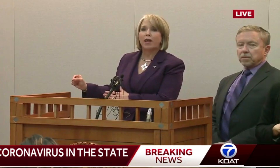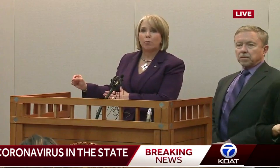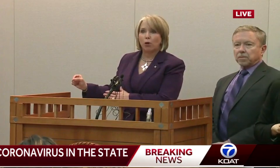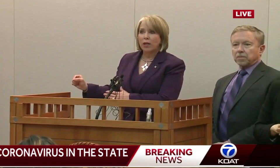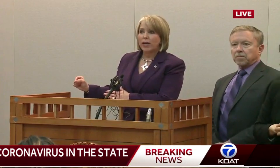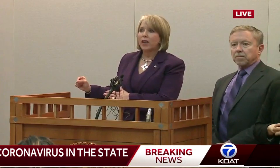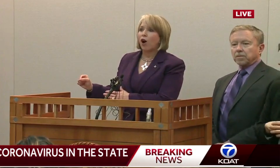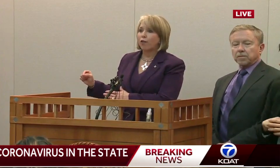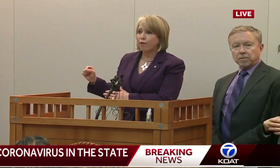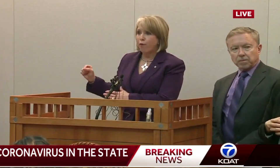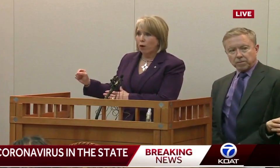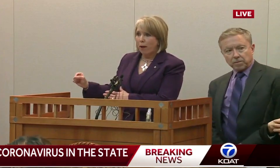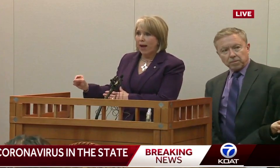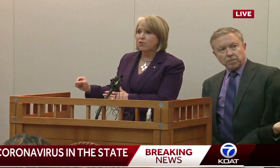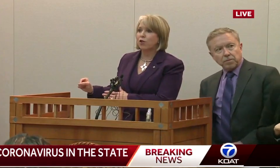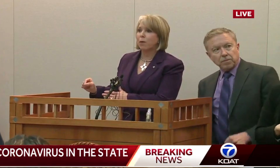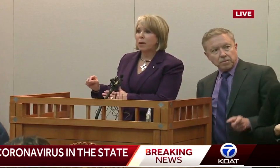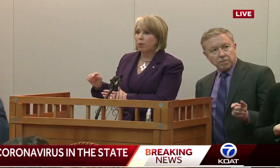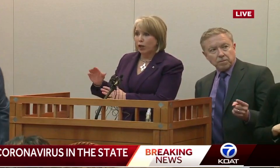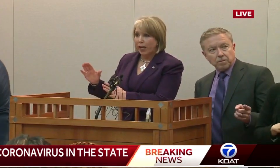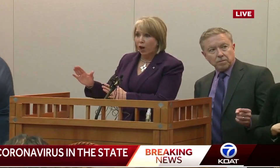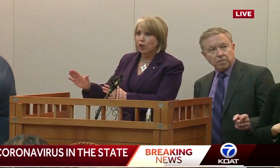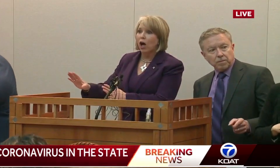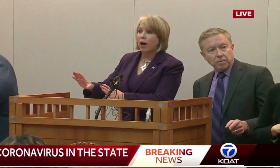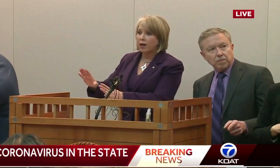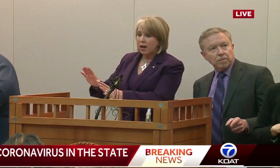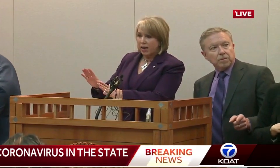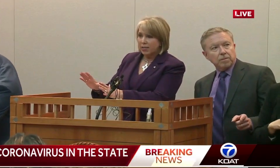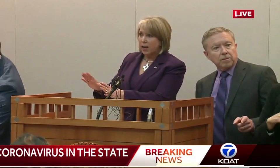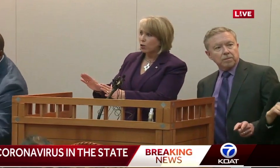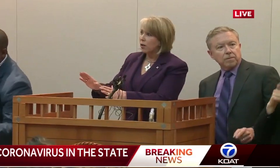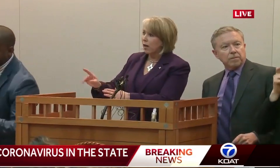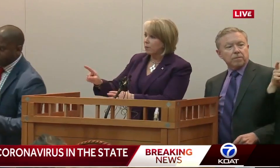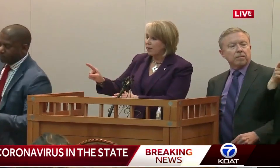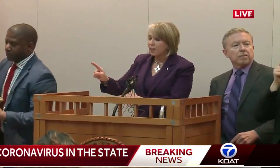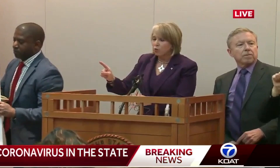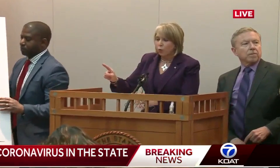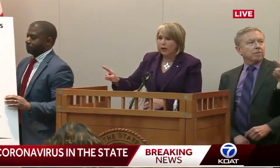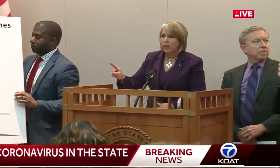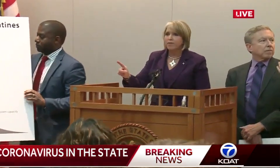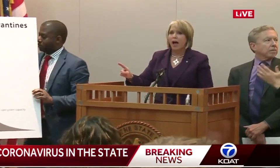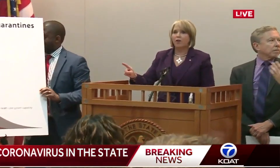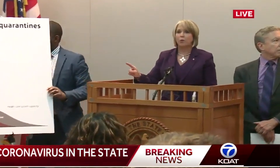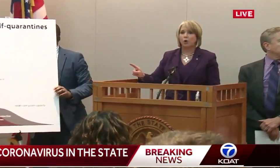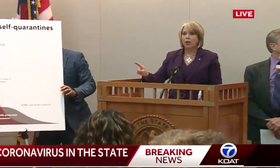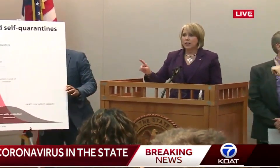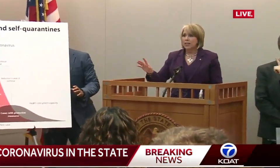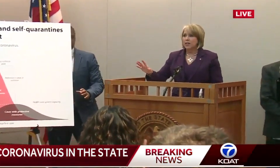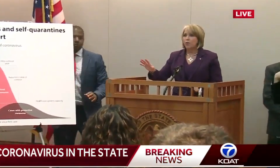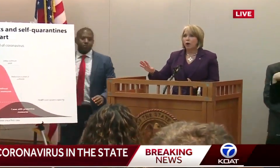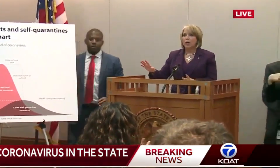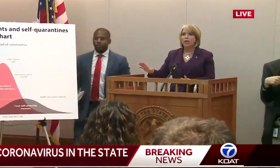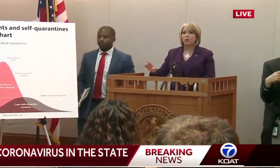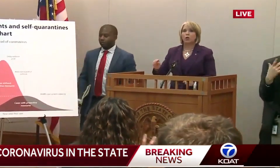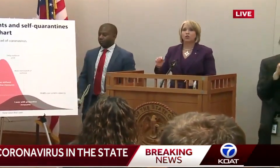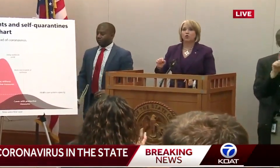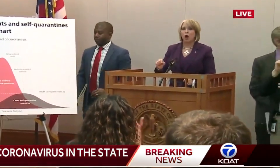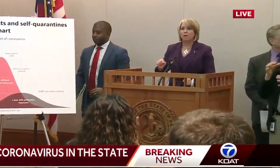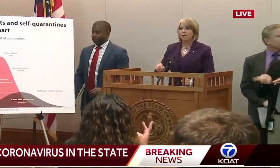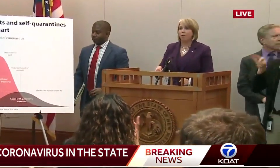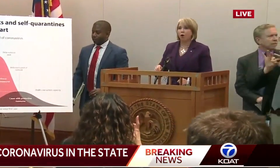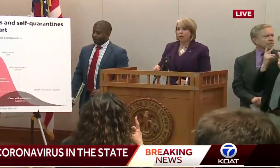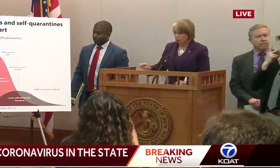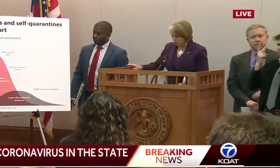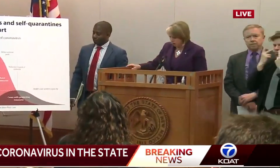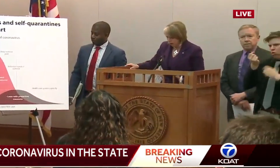have this available in other formats so that people can get online and take a look at it, but I think it's really valuable to see what it is we're